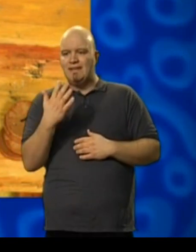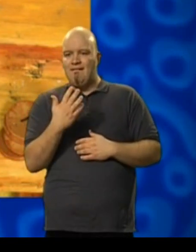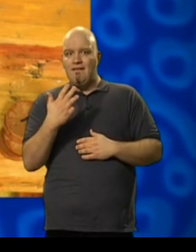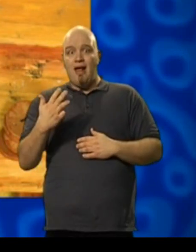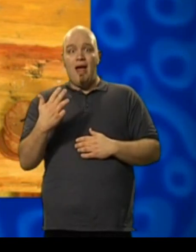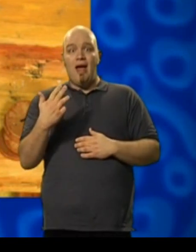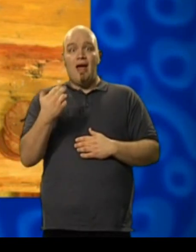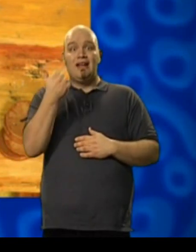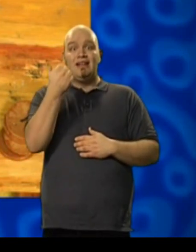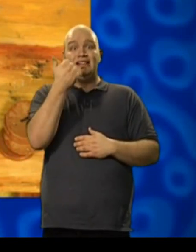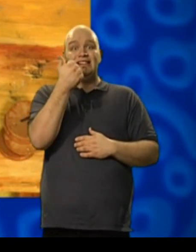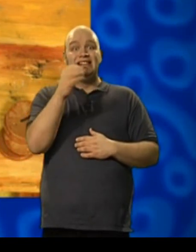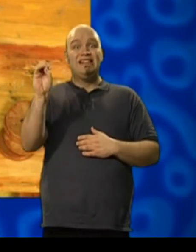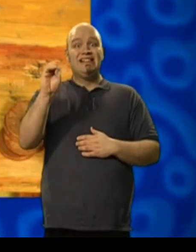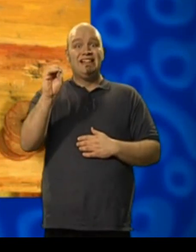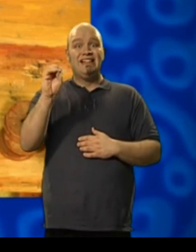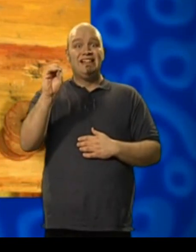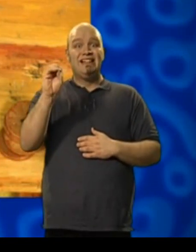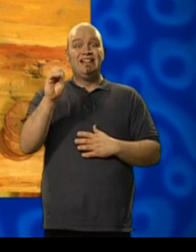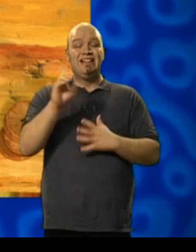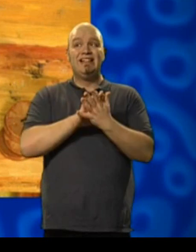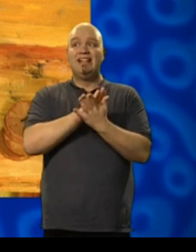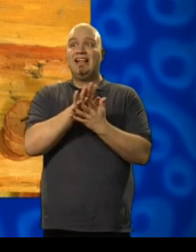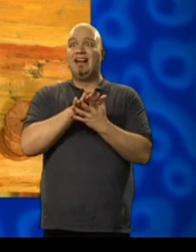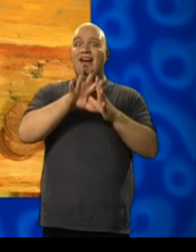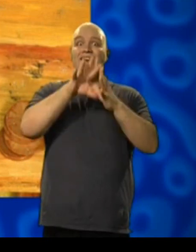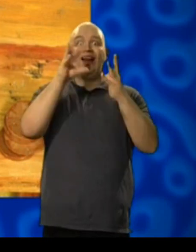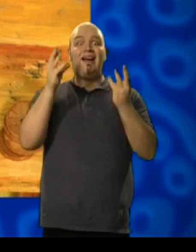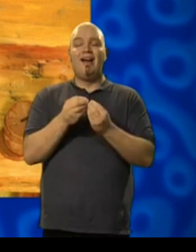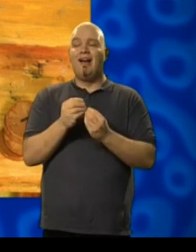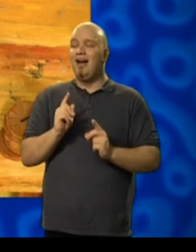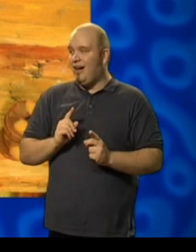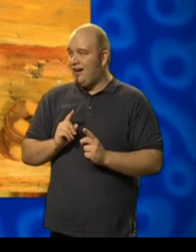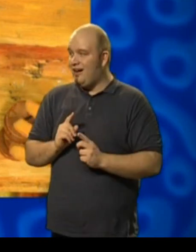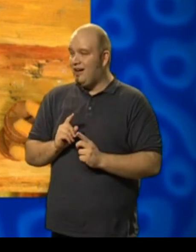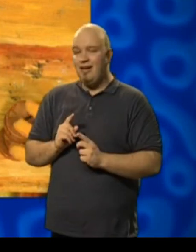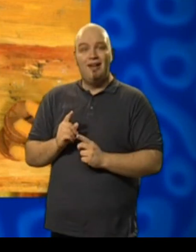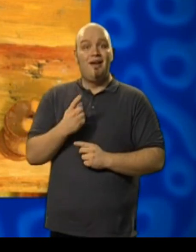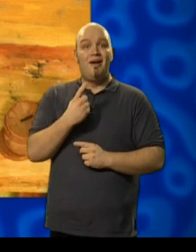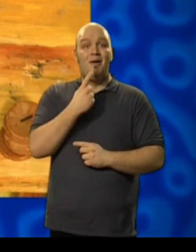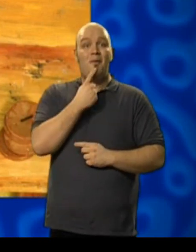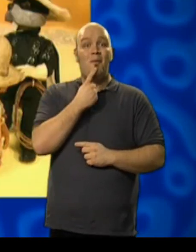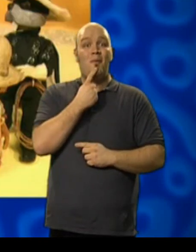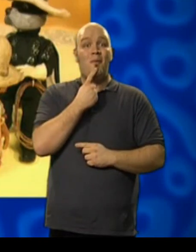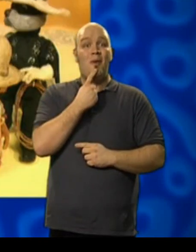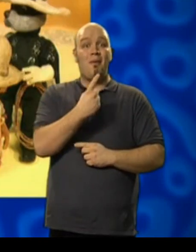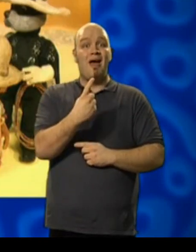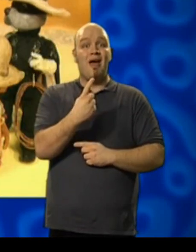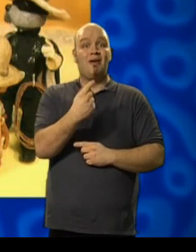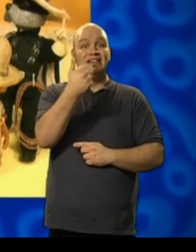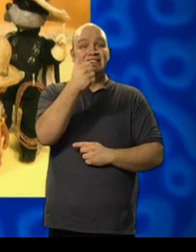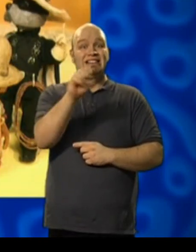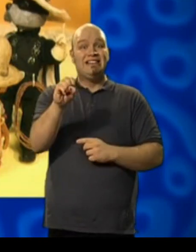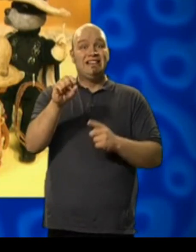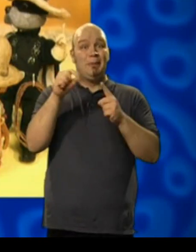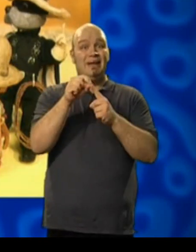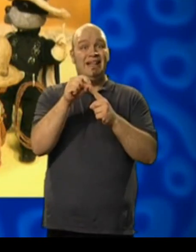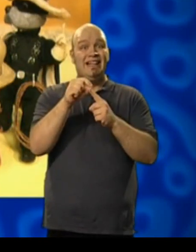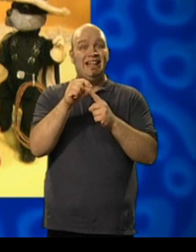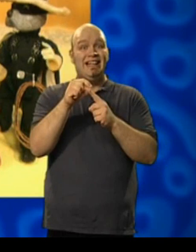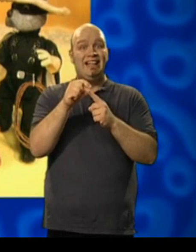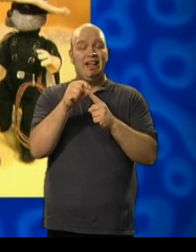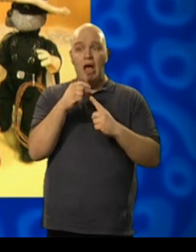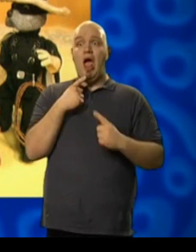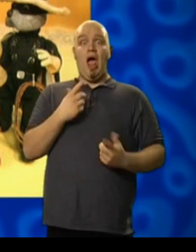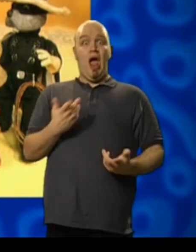fifty-seven, fifty-eight, fifty-nine, sixty. One pound and sixty pence.